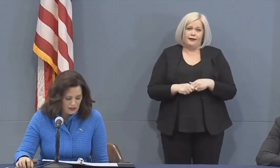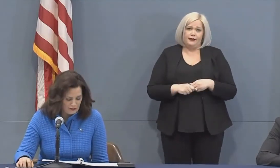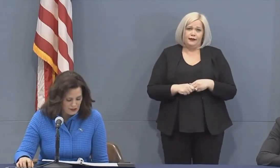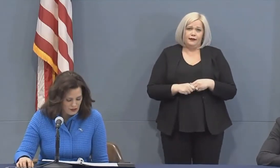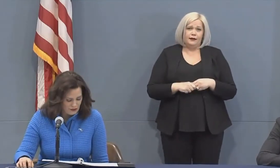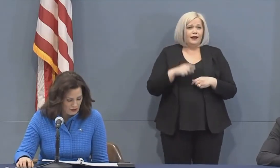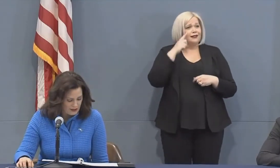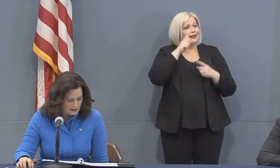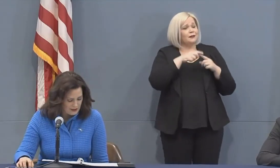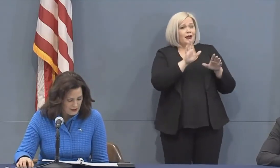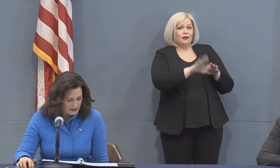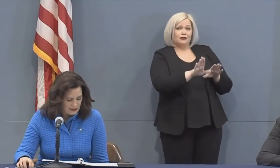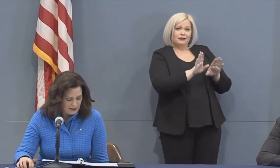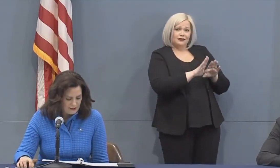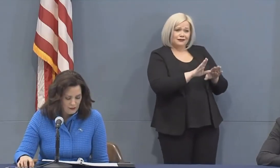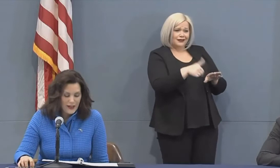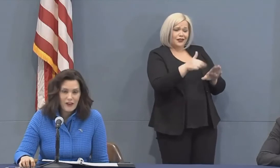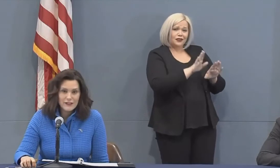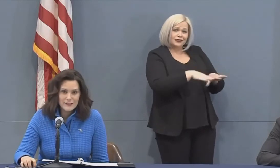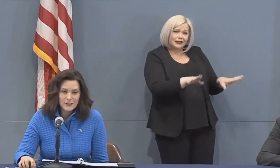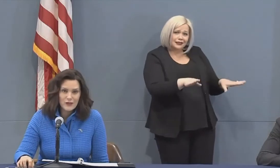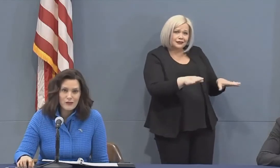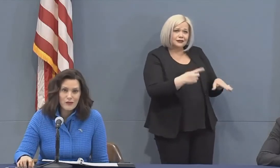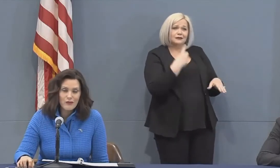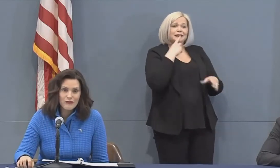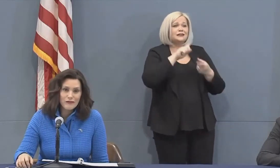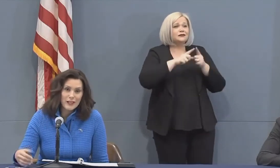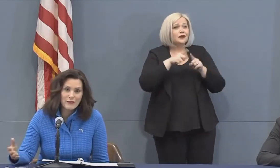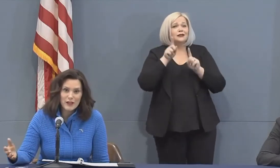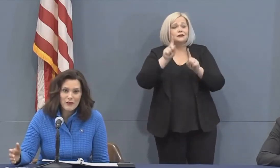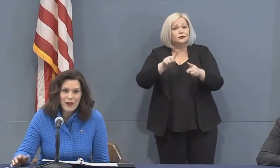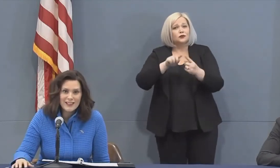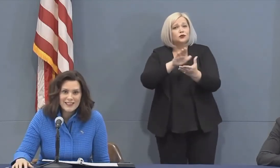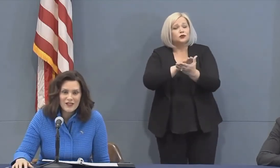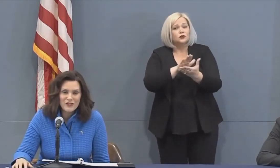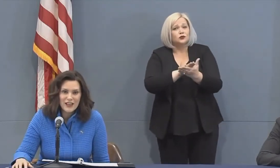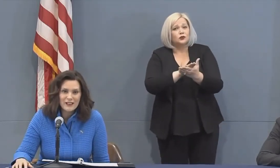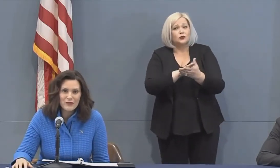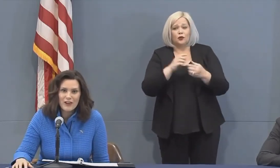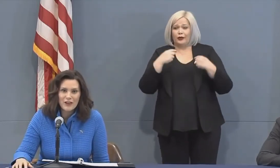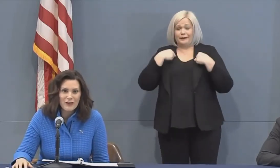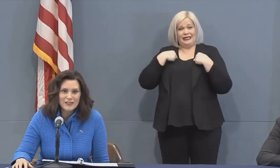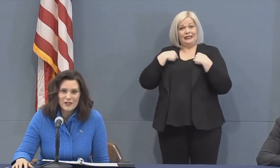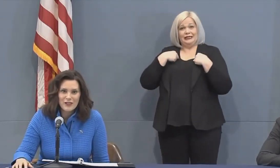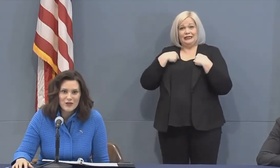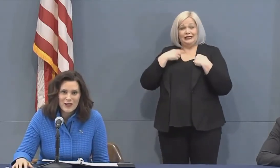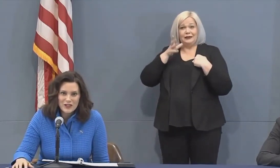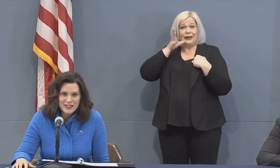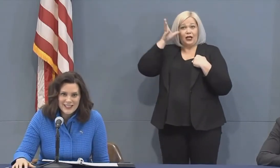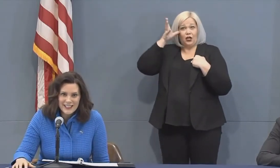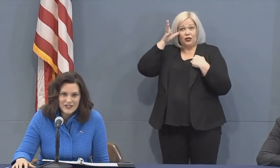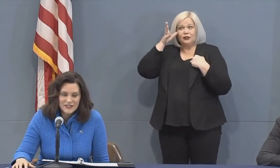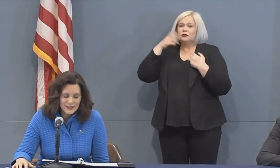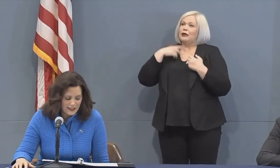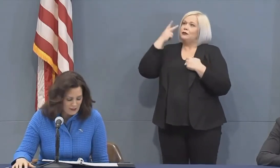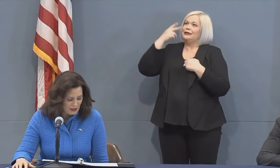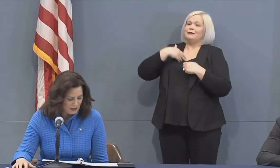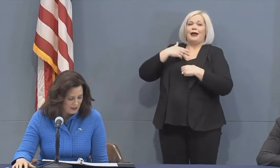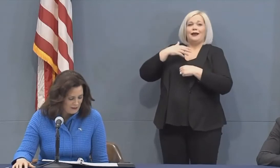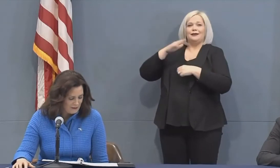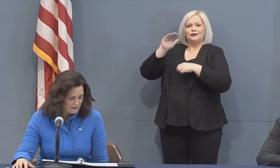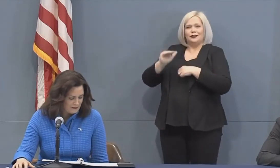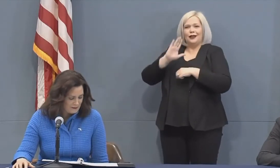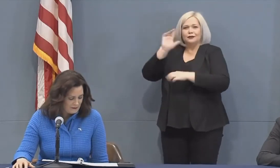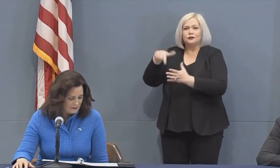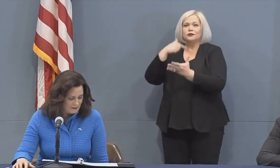be at school and miss their friends. For parents who, like me, want to see their child walk across the graduation stage in